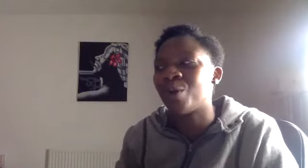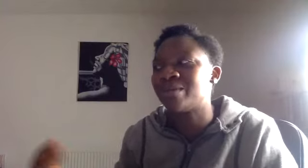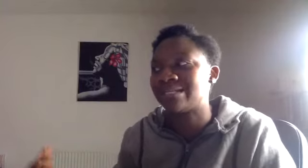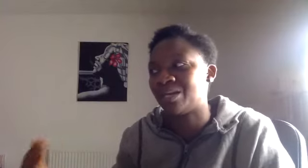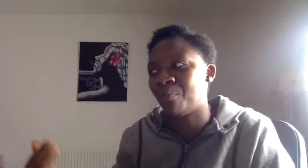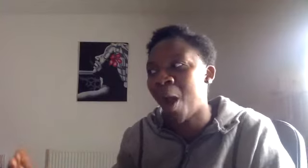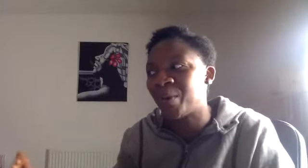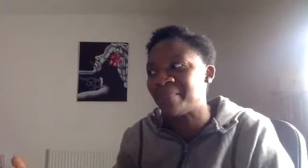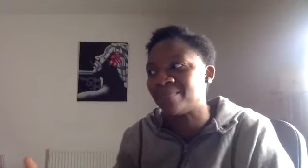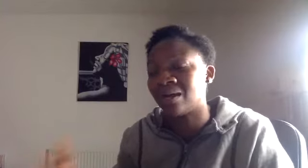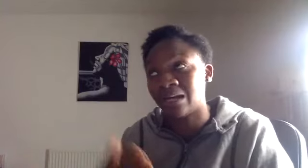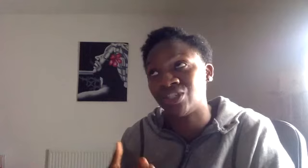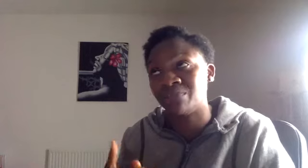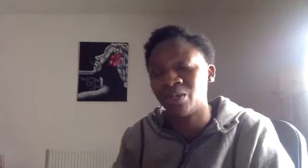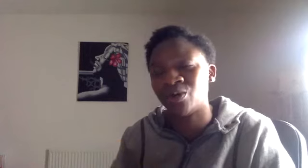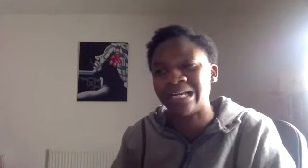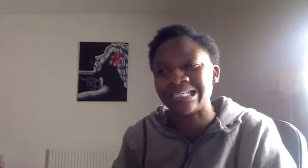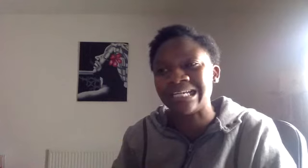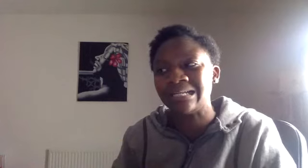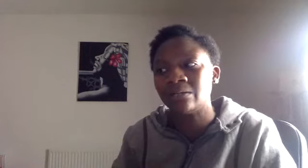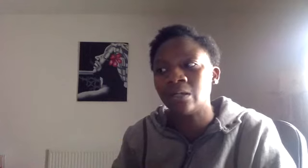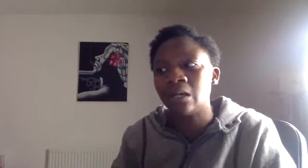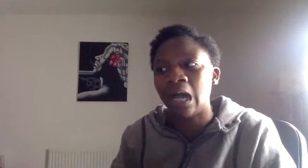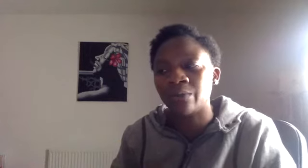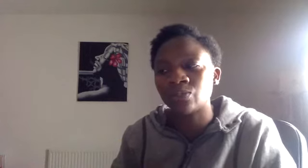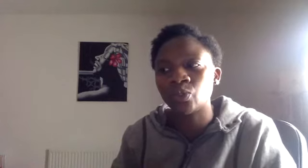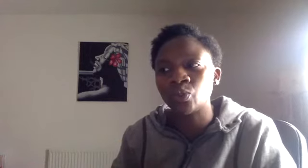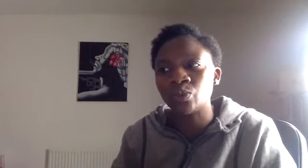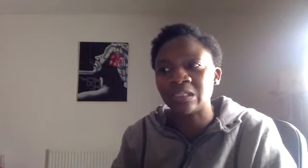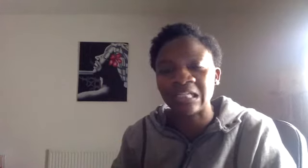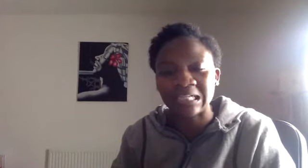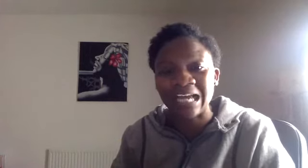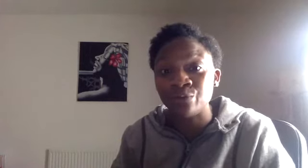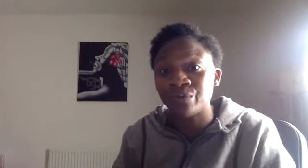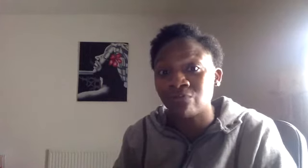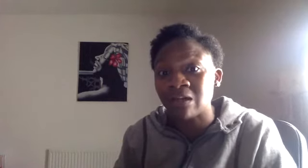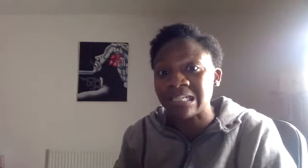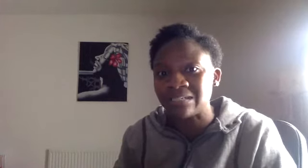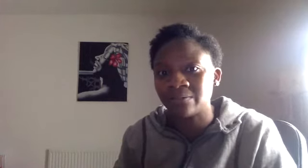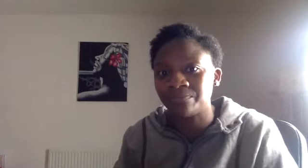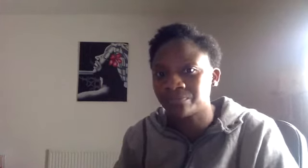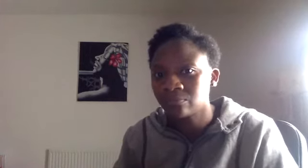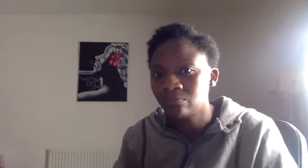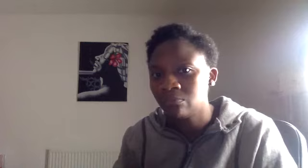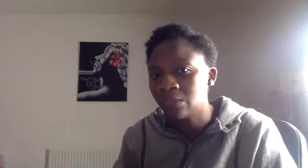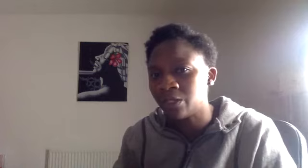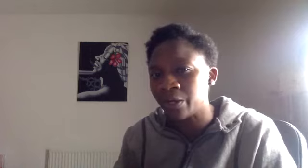this in a poem and I actually did put it on LinkedIn and it was called, did I take you for granted? You know,